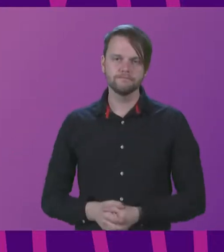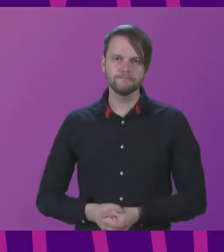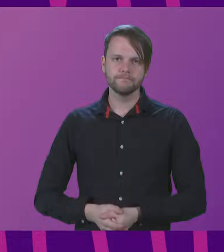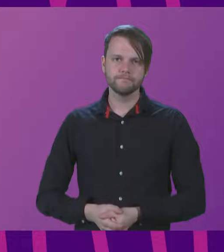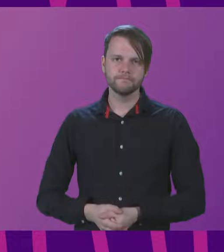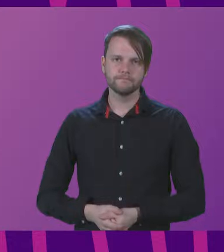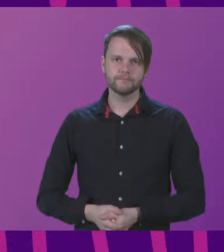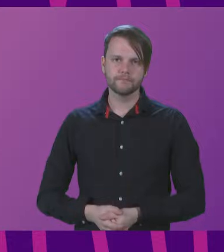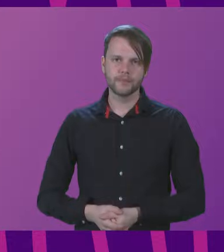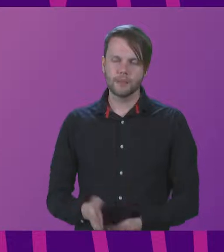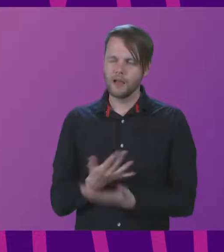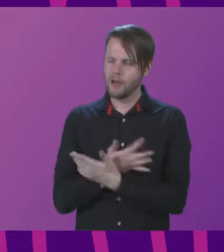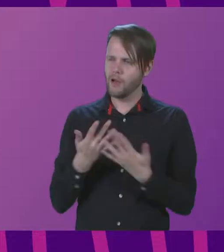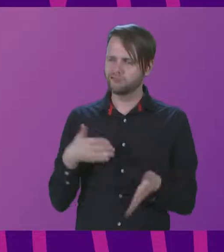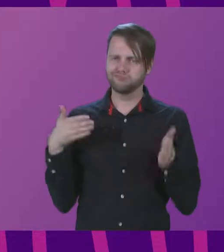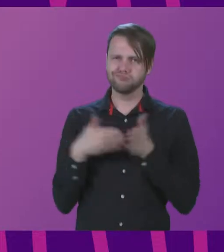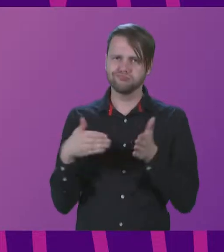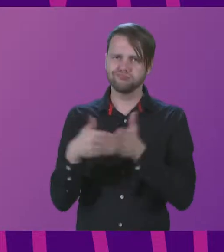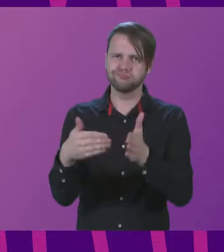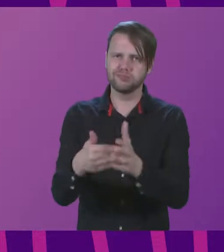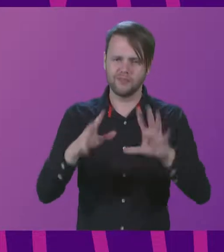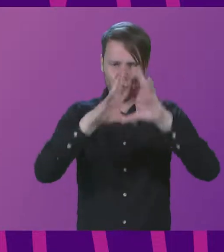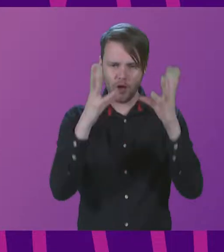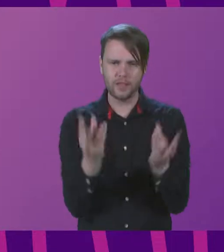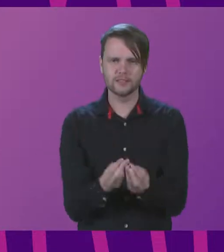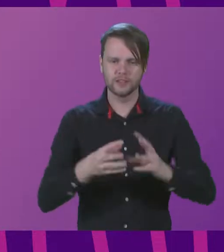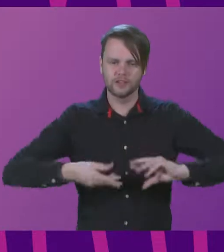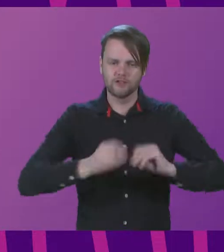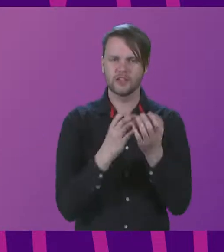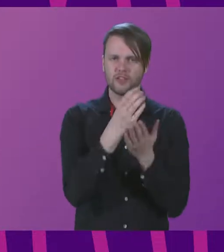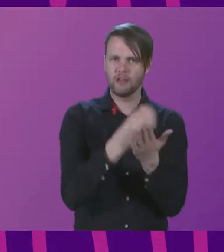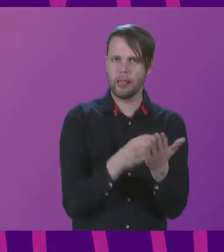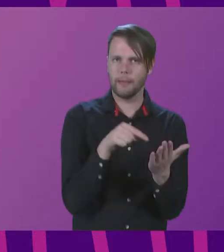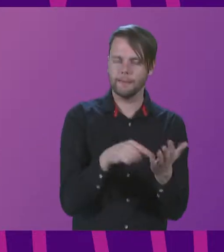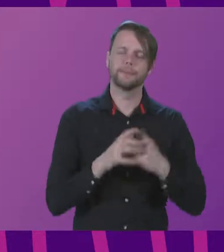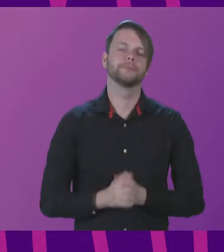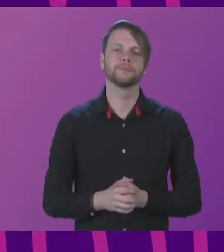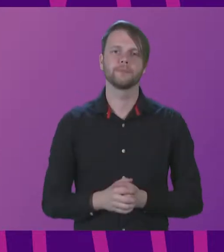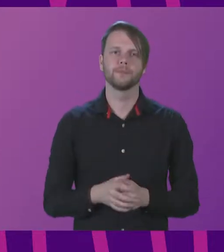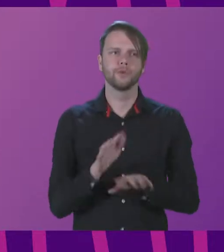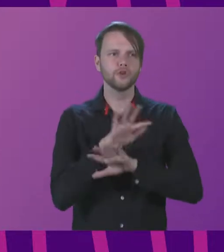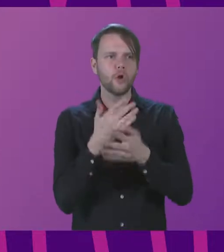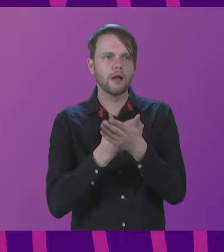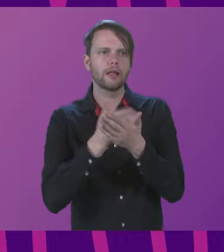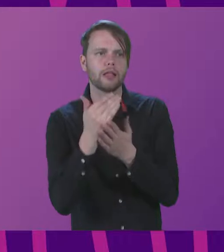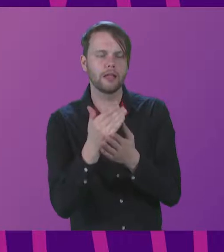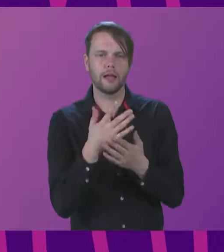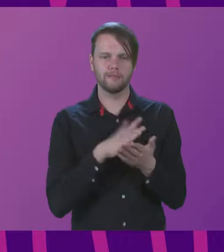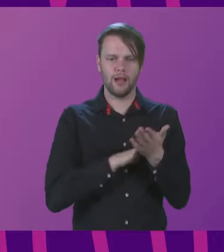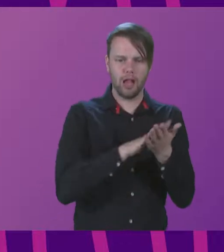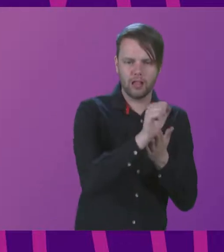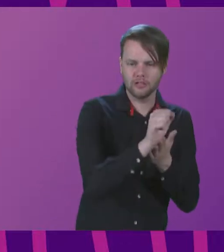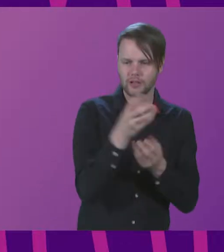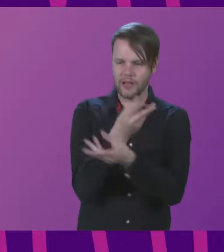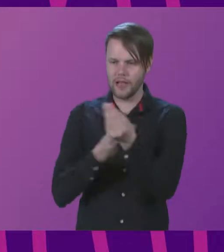But we face barriers to a holistic creative curriculum. When there isn't a clear correlation between culture